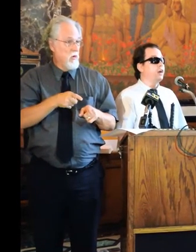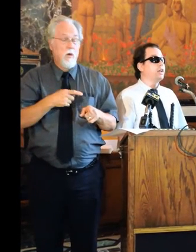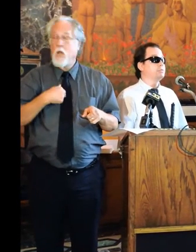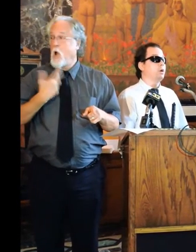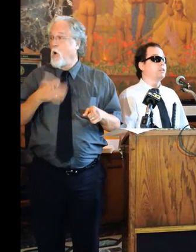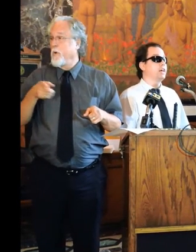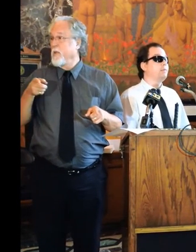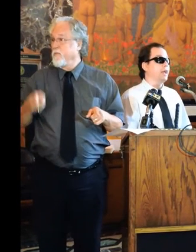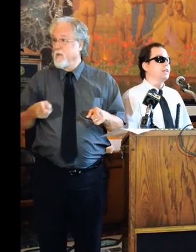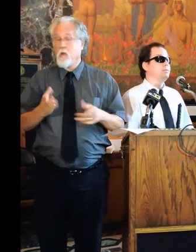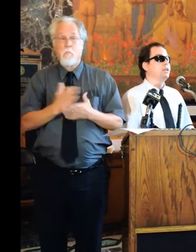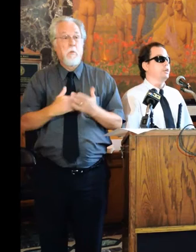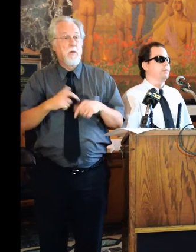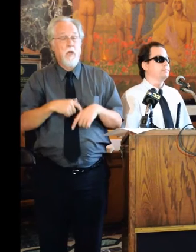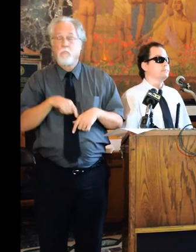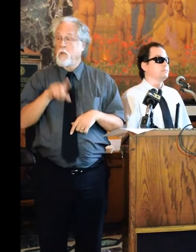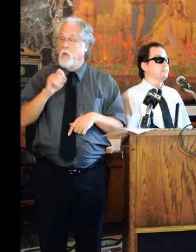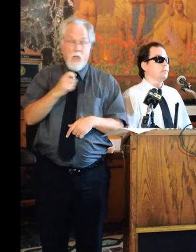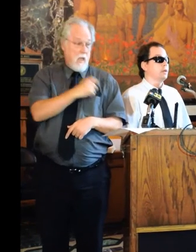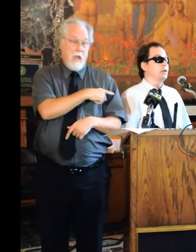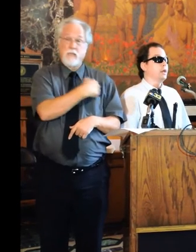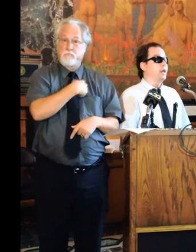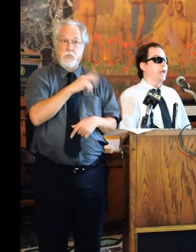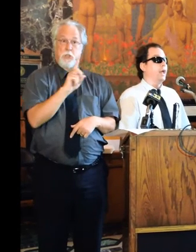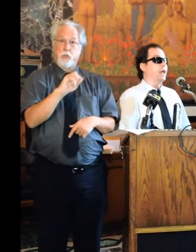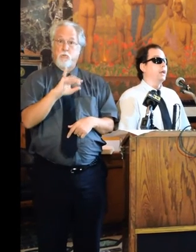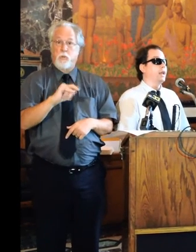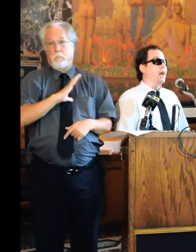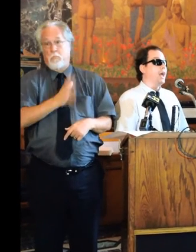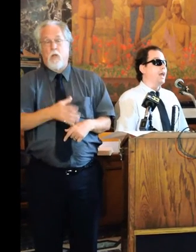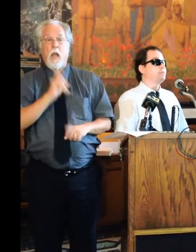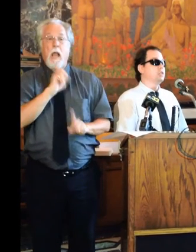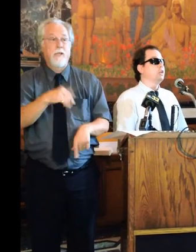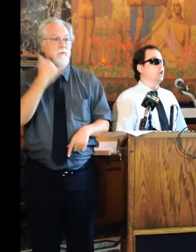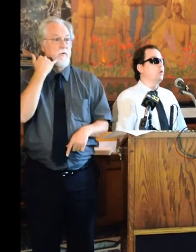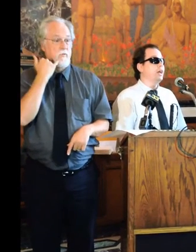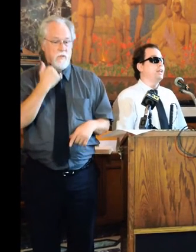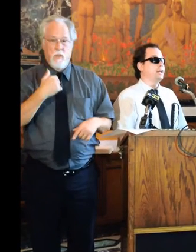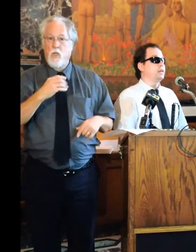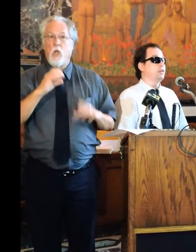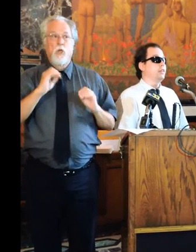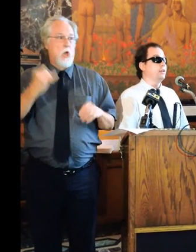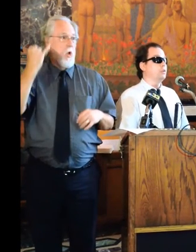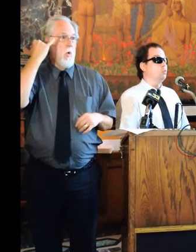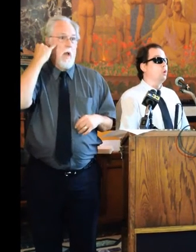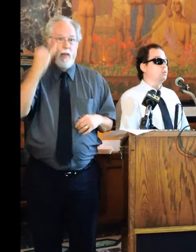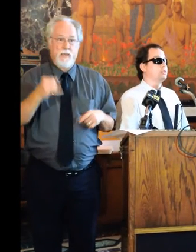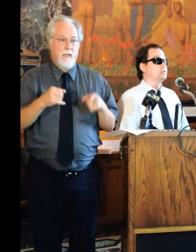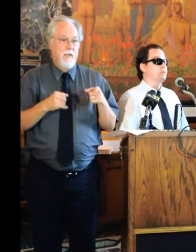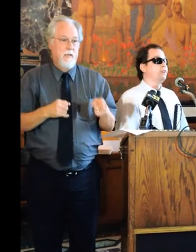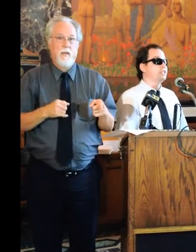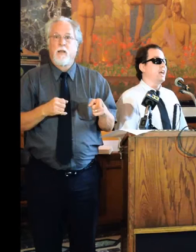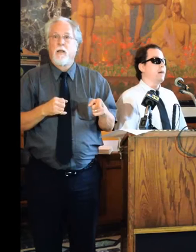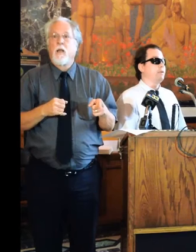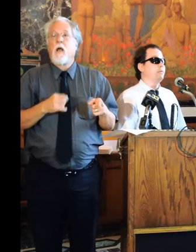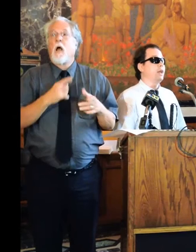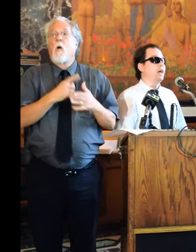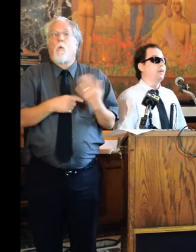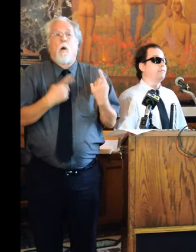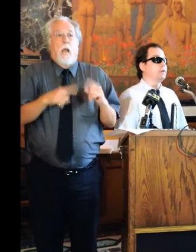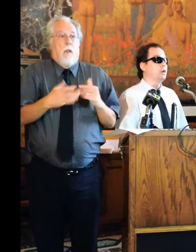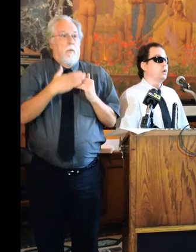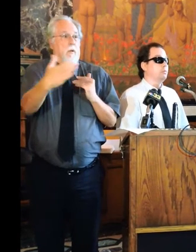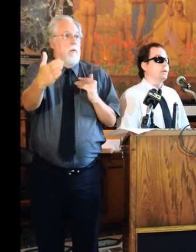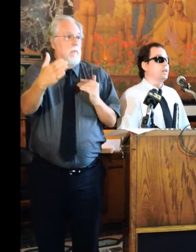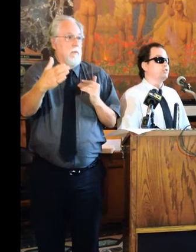was already hired and I was part-time, they asked me to do it. And, I had absolutely no idea that what was fixing to happen in